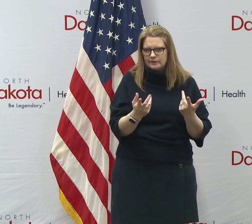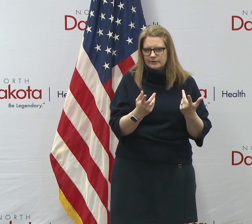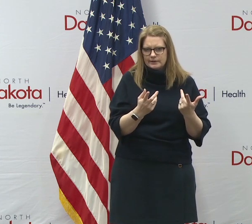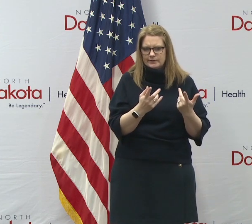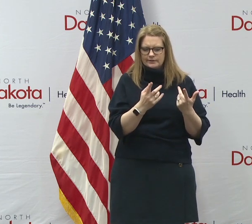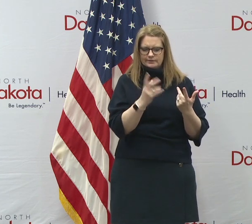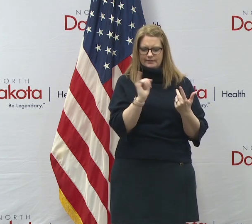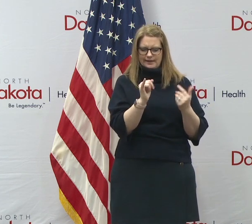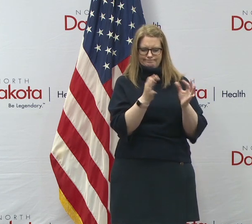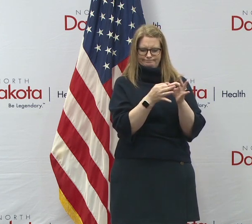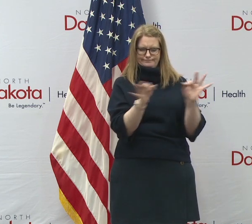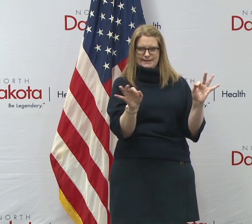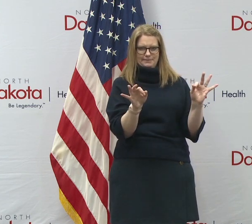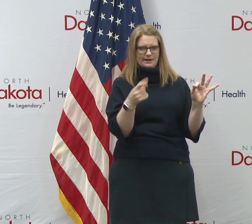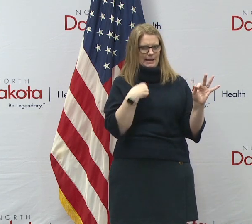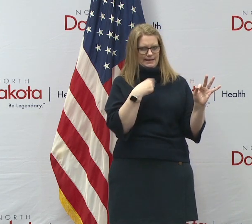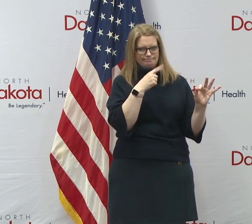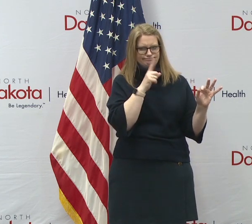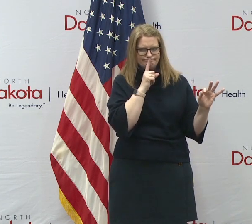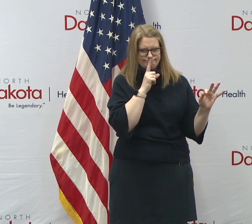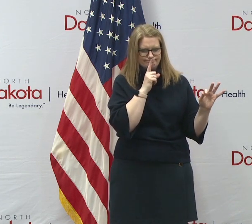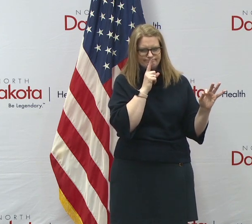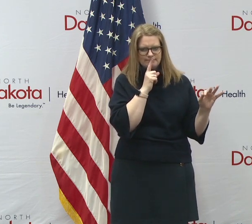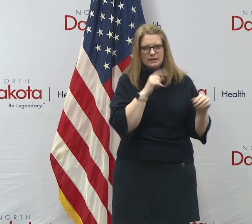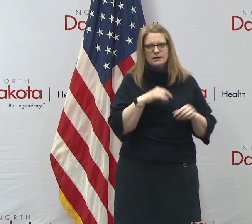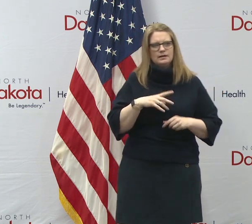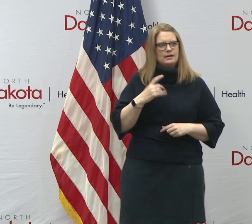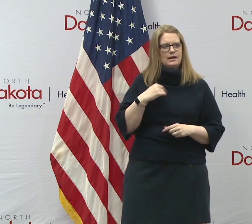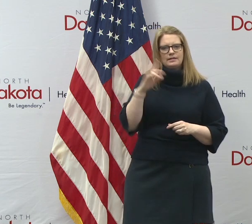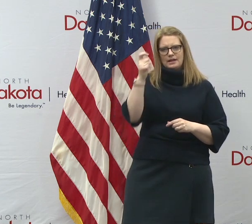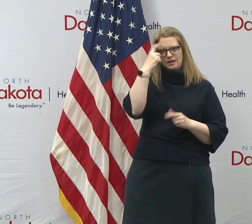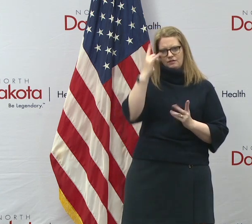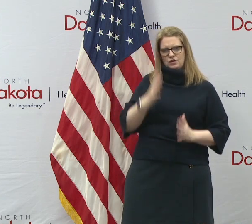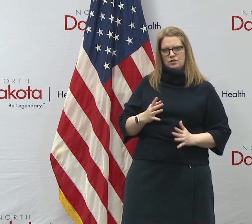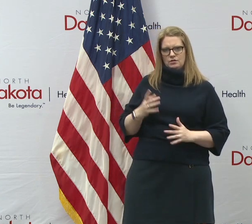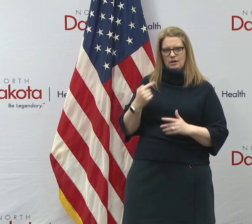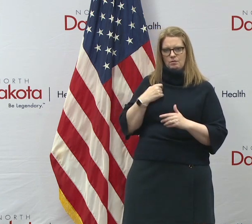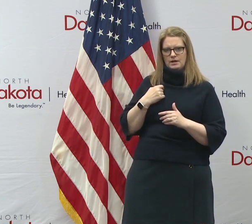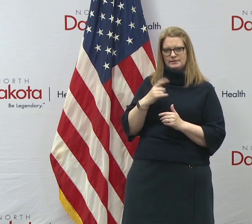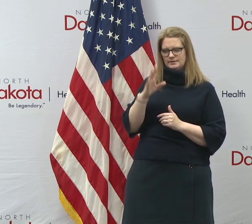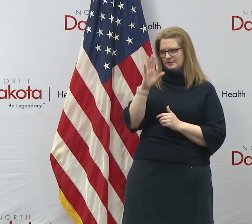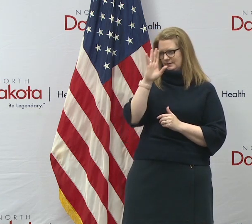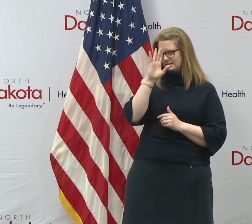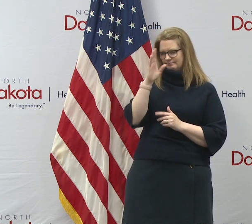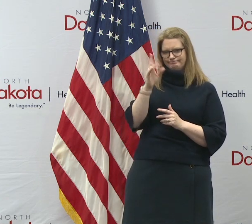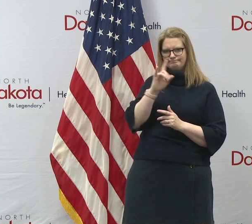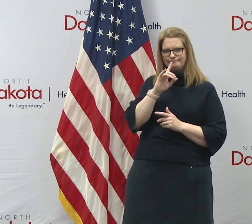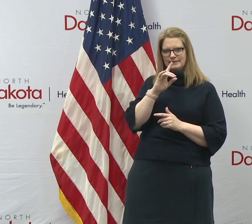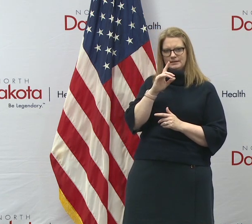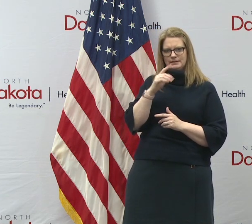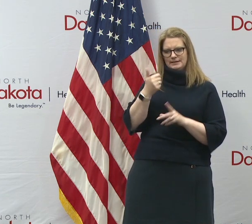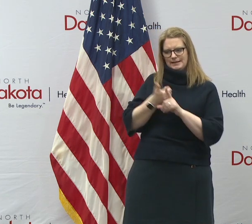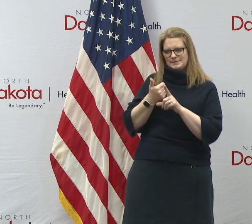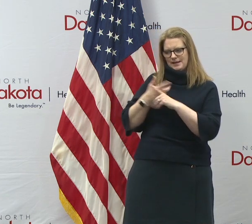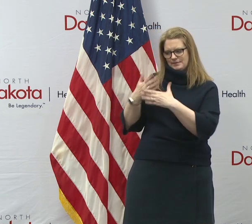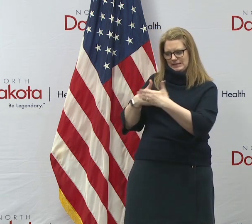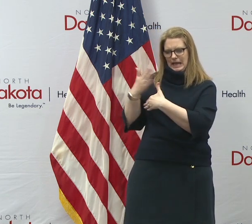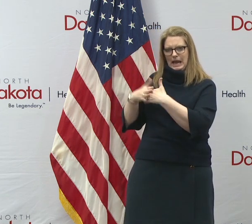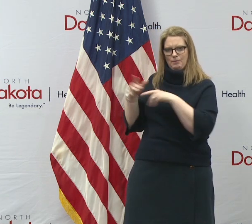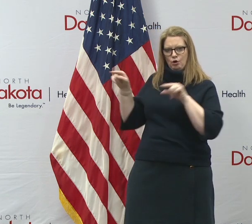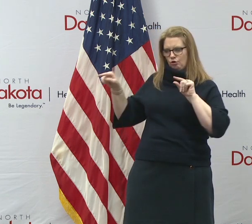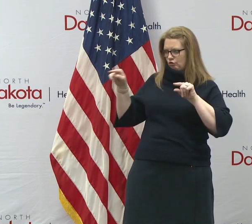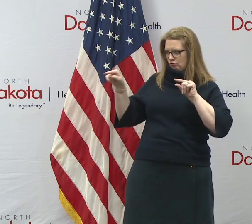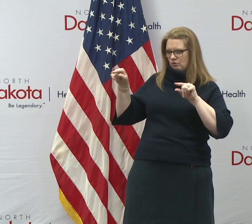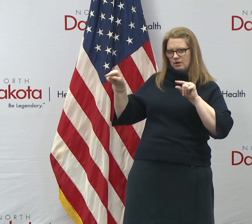uh, that. But again, this is why even at the governor level, we, I like to talk to people, not through the press to talk to others. He's a neighbor and he's, uh,